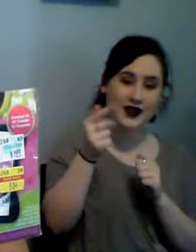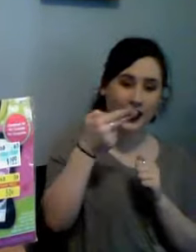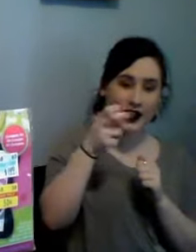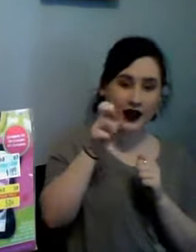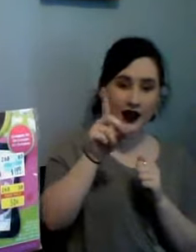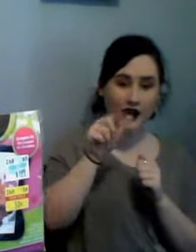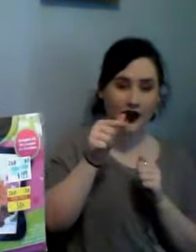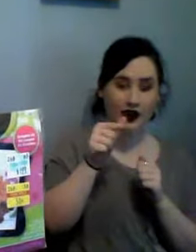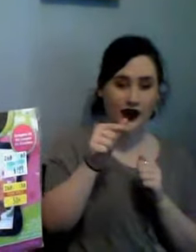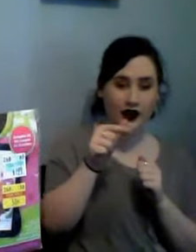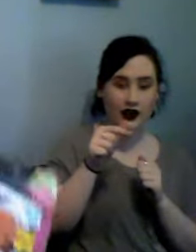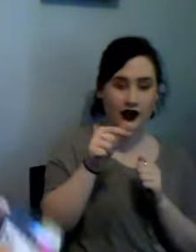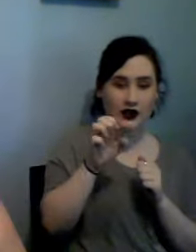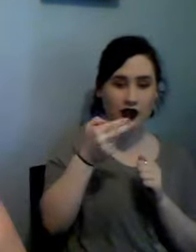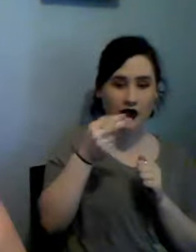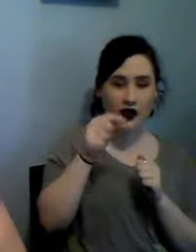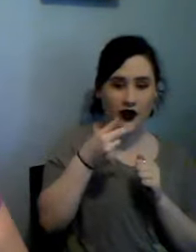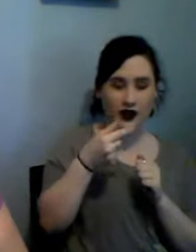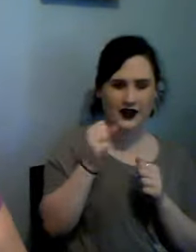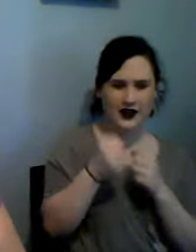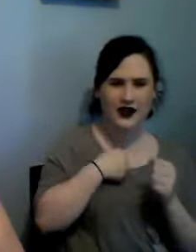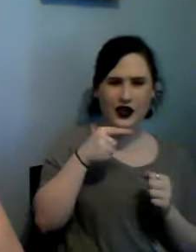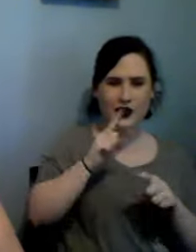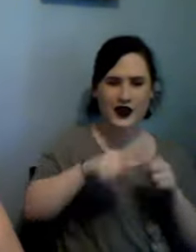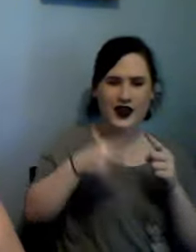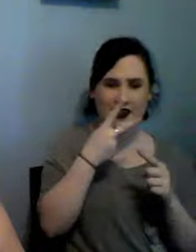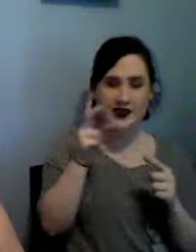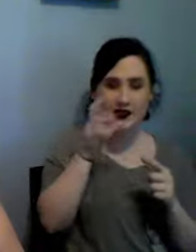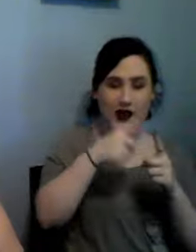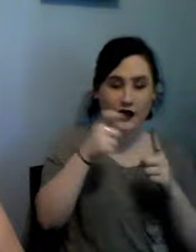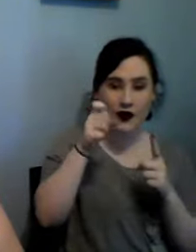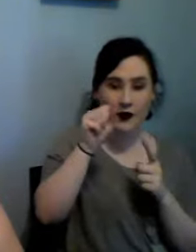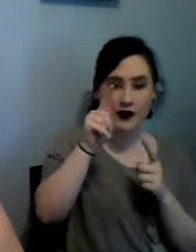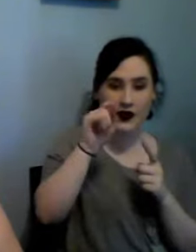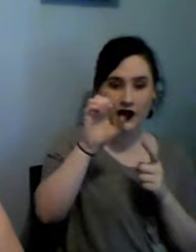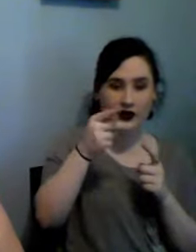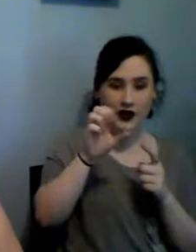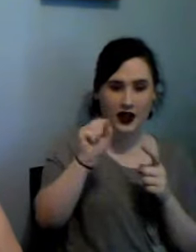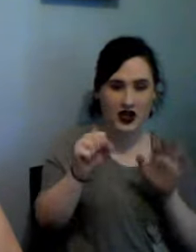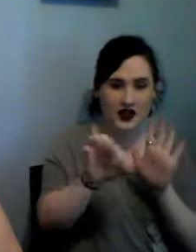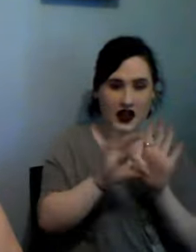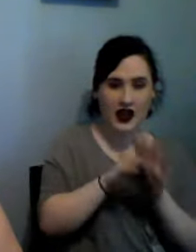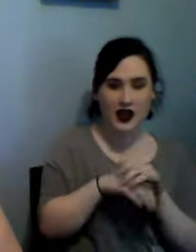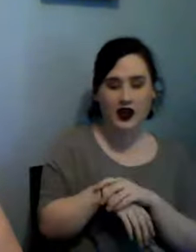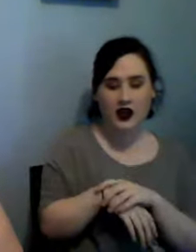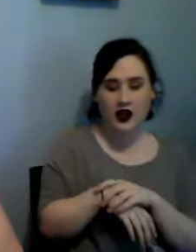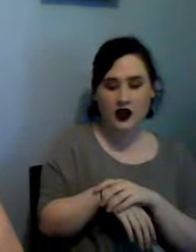I haven't had a chance to open them yet and this is my third small one